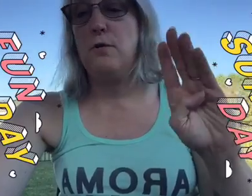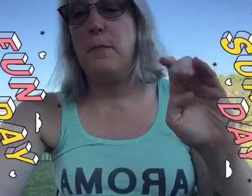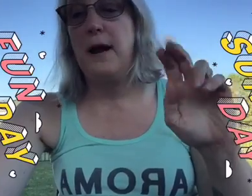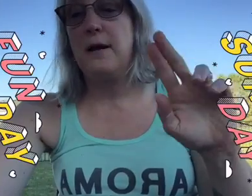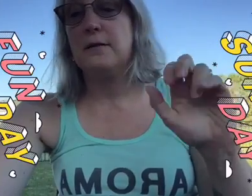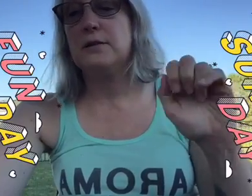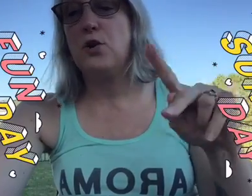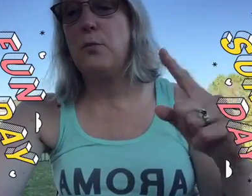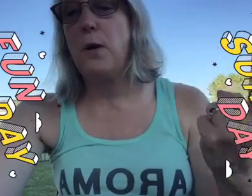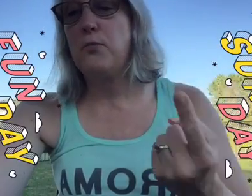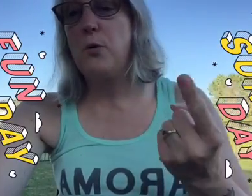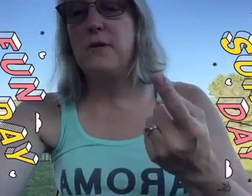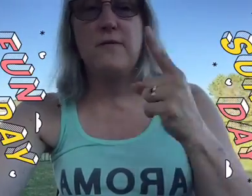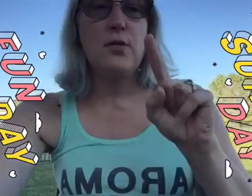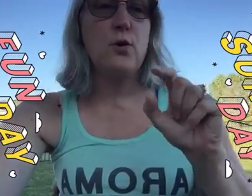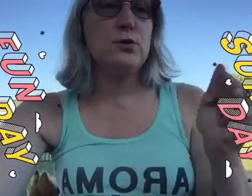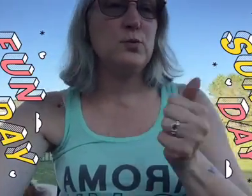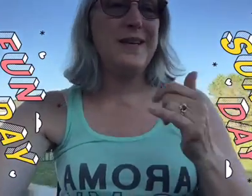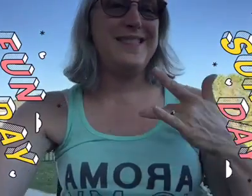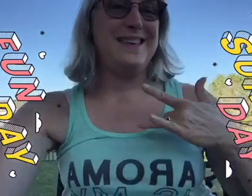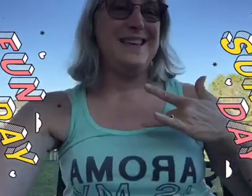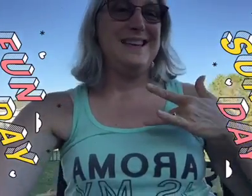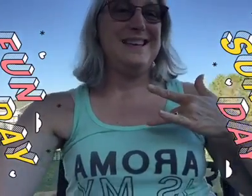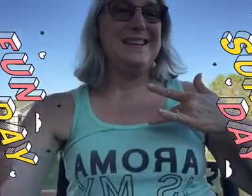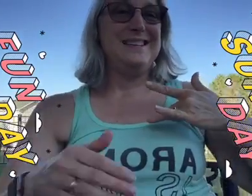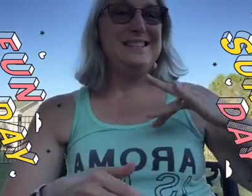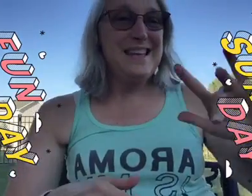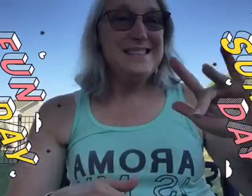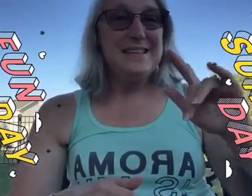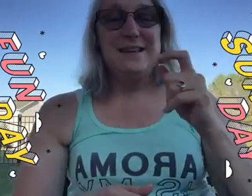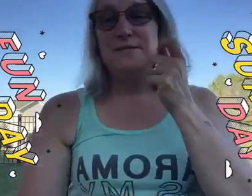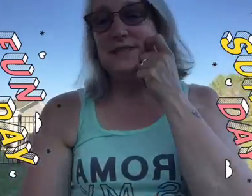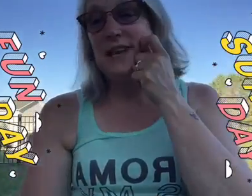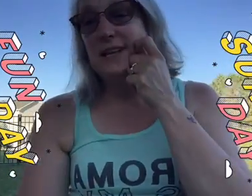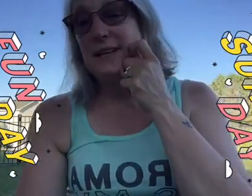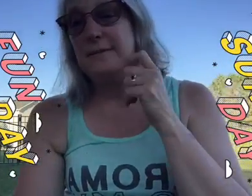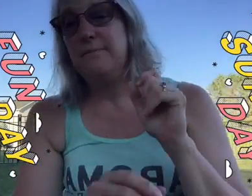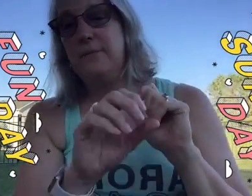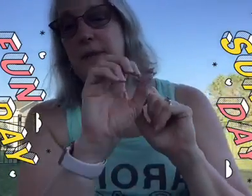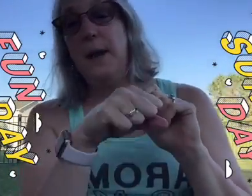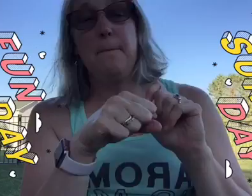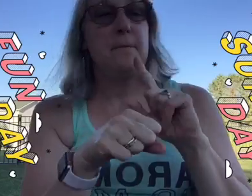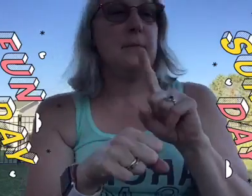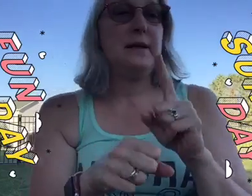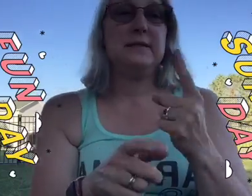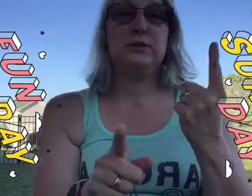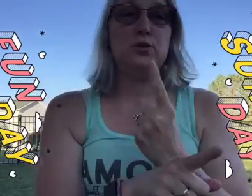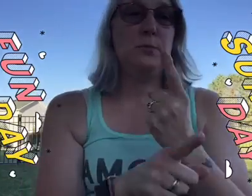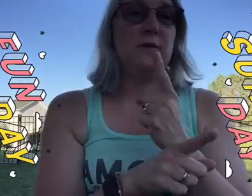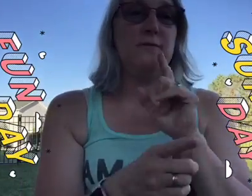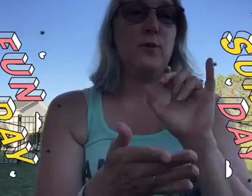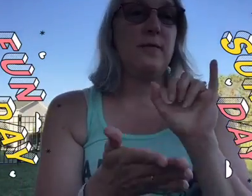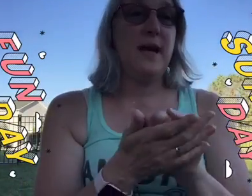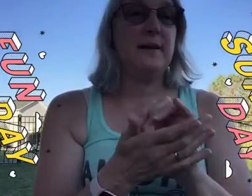bar soap appropriate for those with sensitive skin yep it's suitable for that